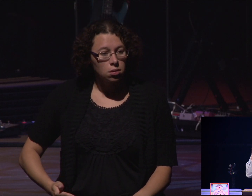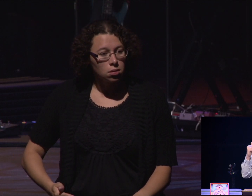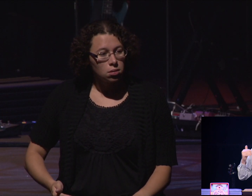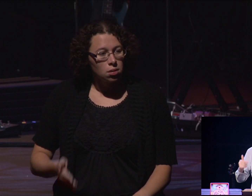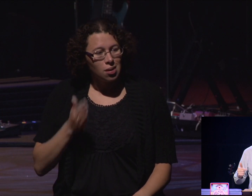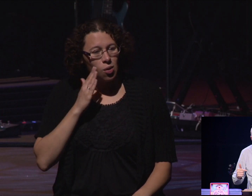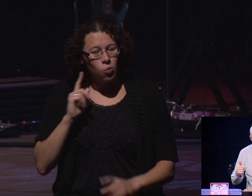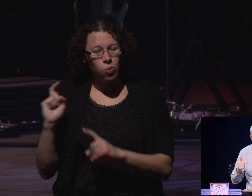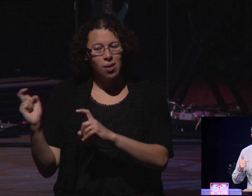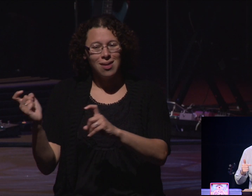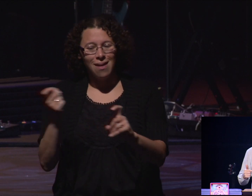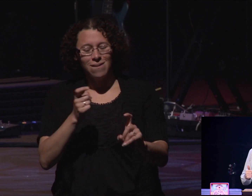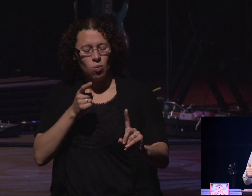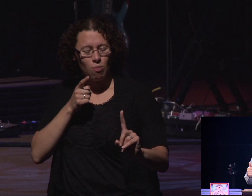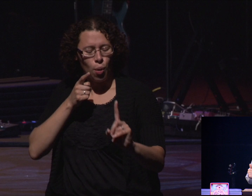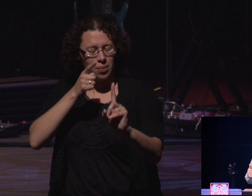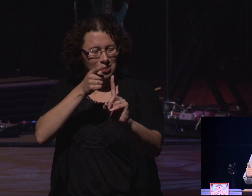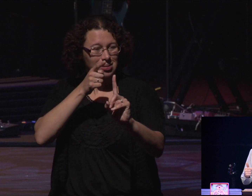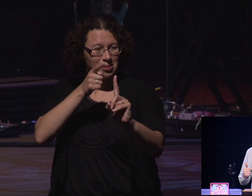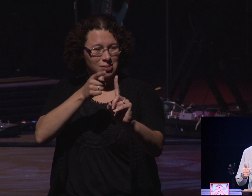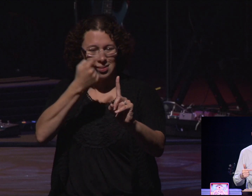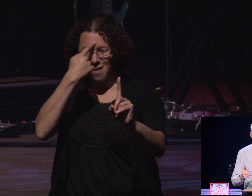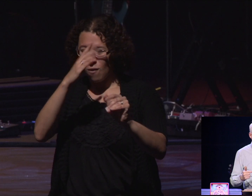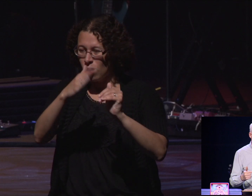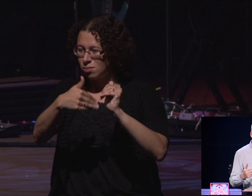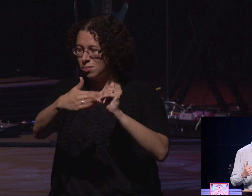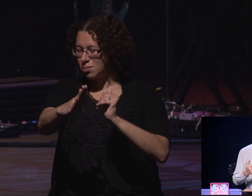for your days ahead when you're walking with Him.